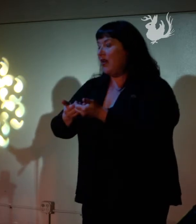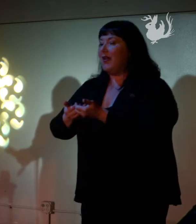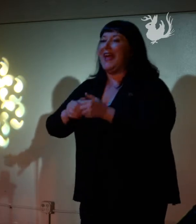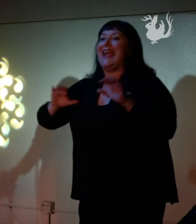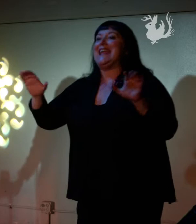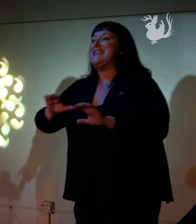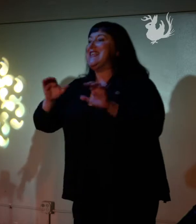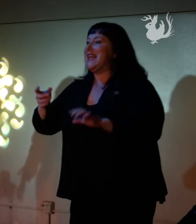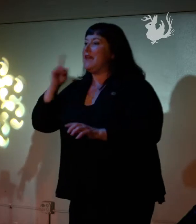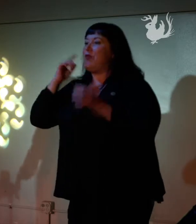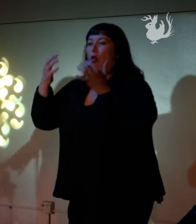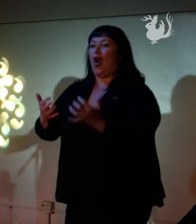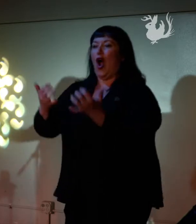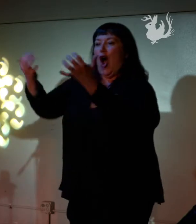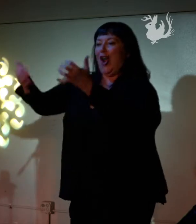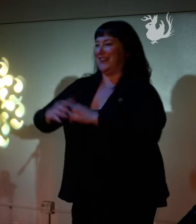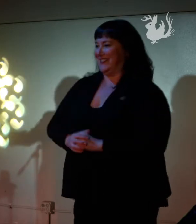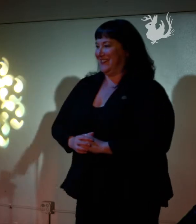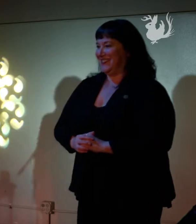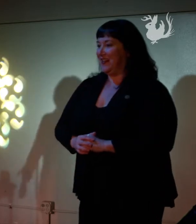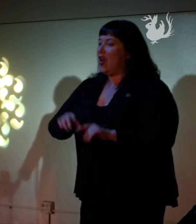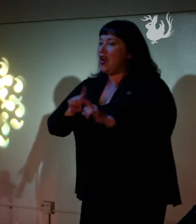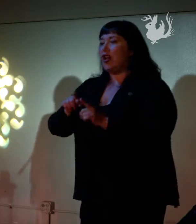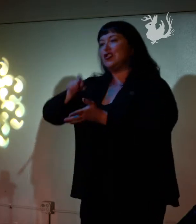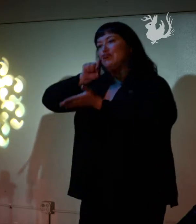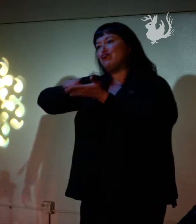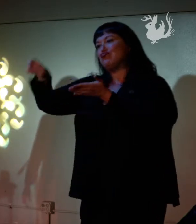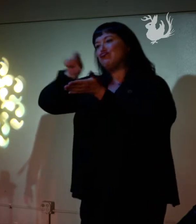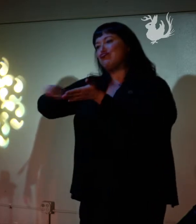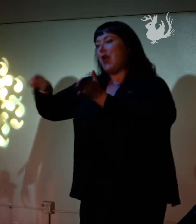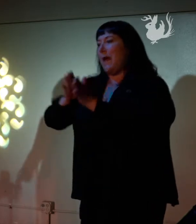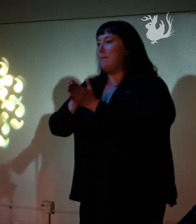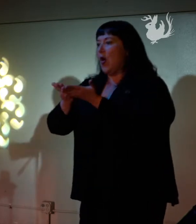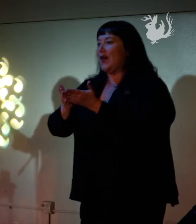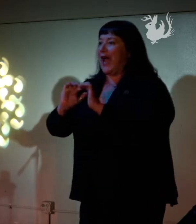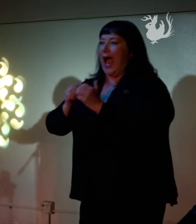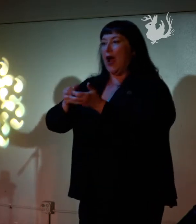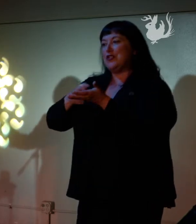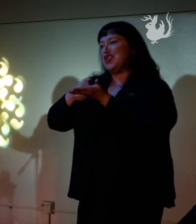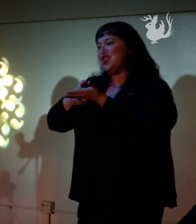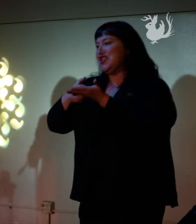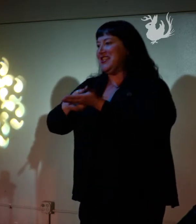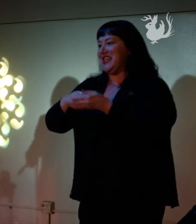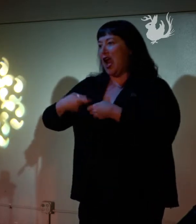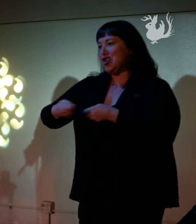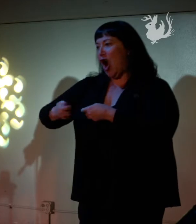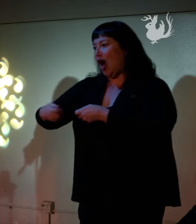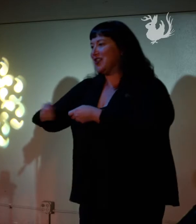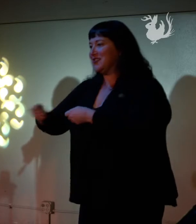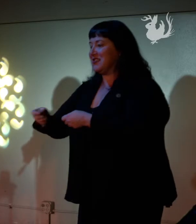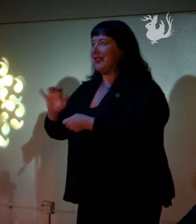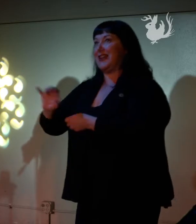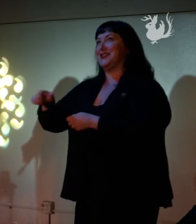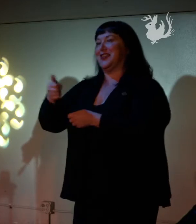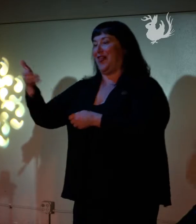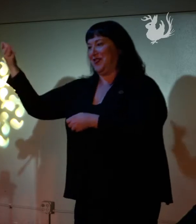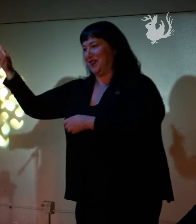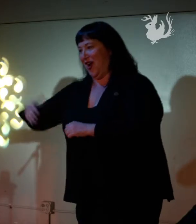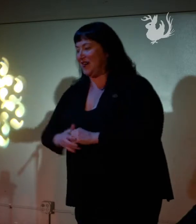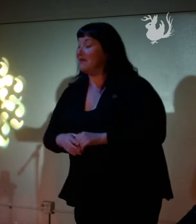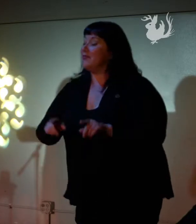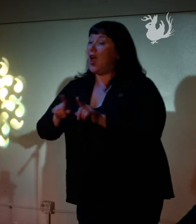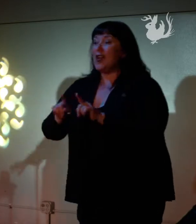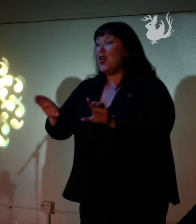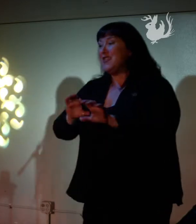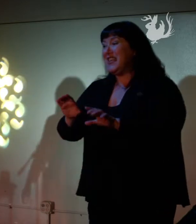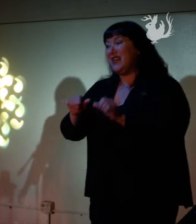them for audiences. He even wrote books on how to, you know, cheat at cards and some, that's a whole other talk as well, I guess. And